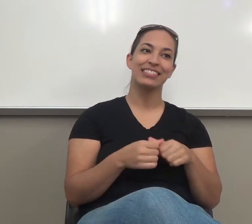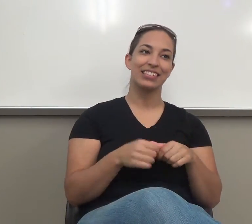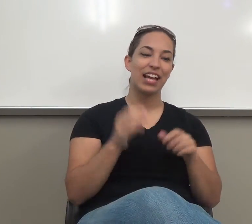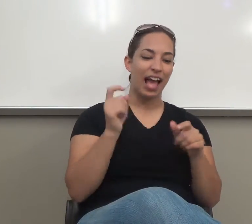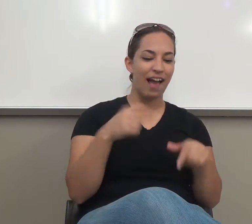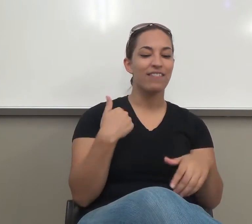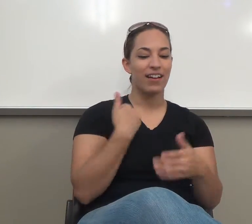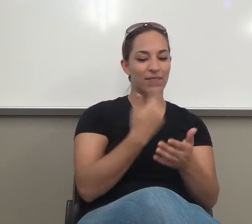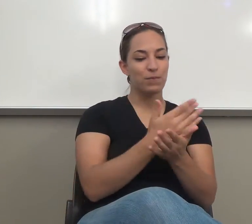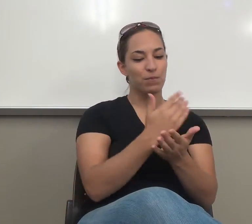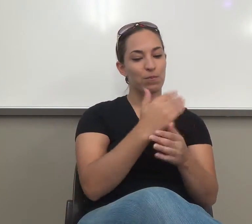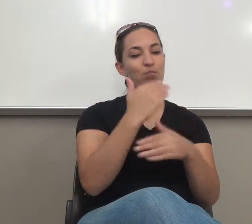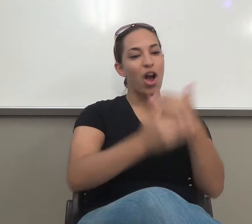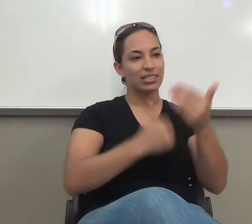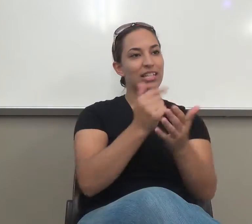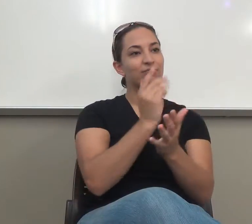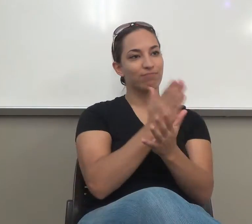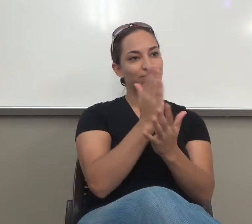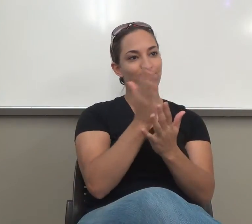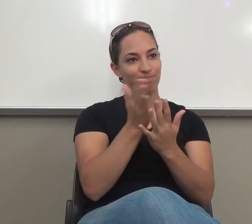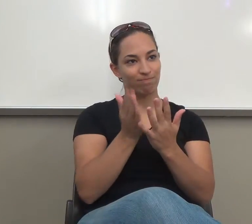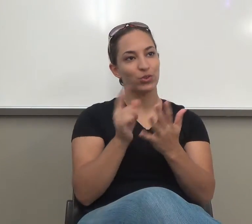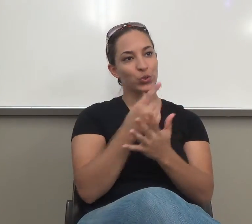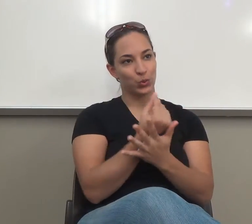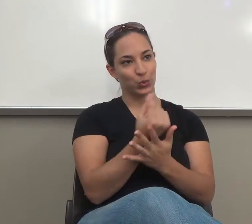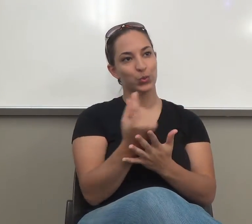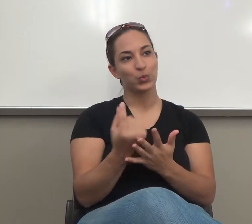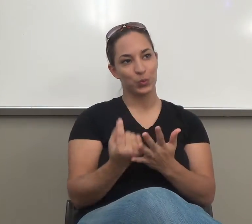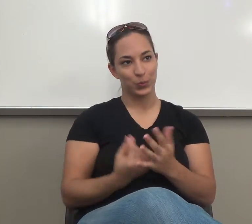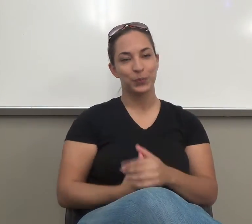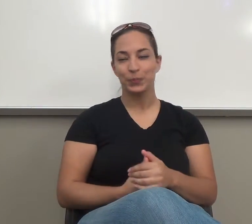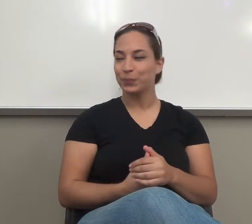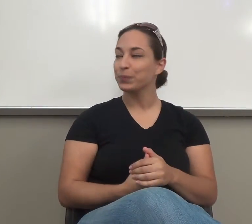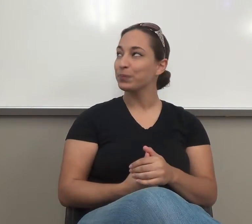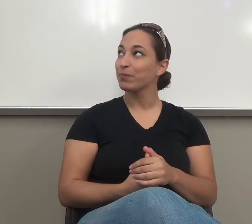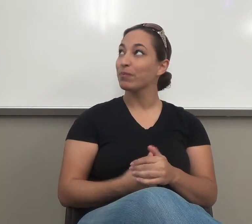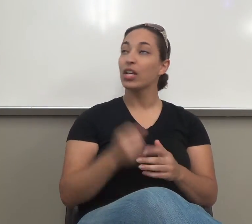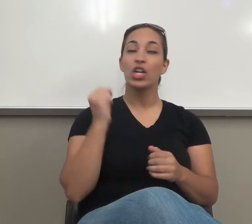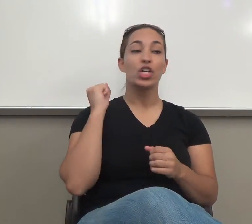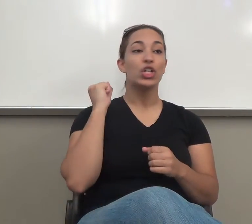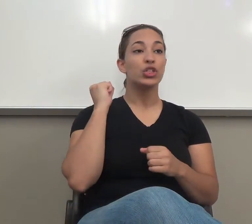So in this textbook, we're going to look at what things we're doing here.